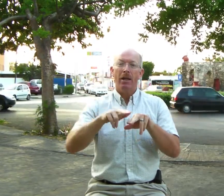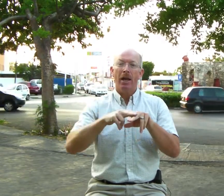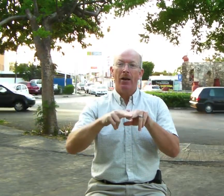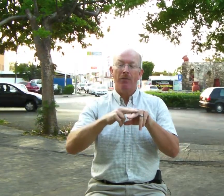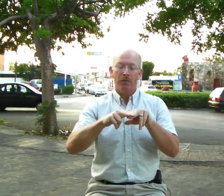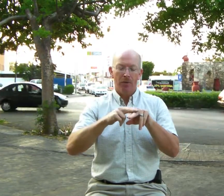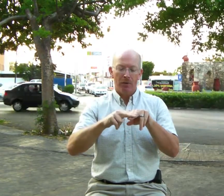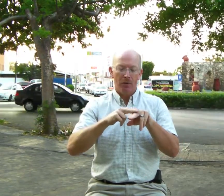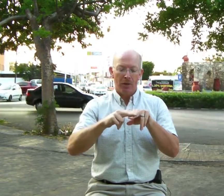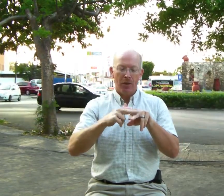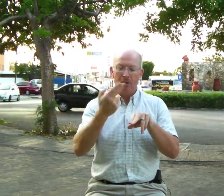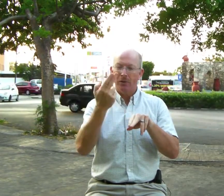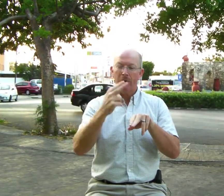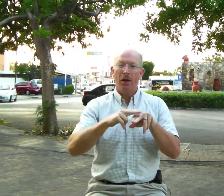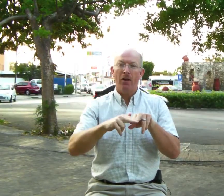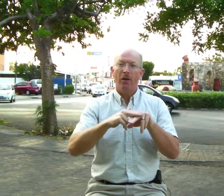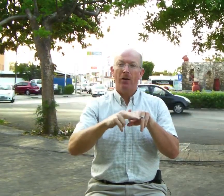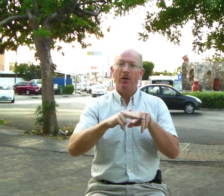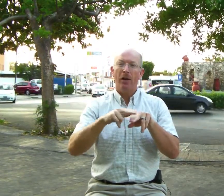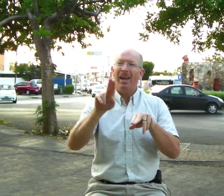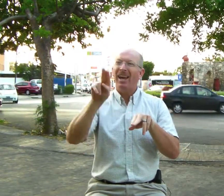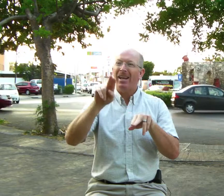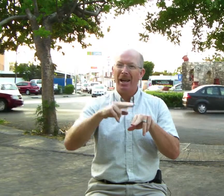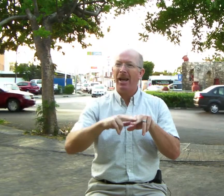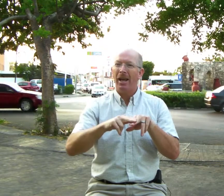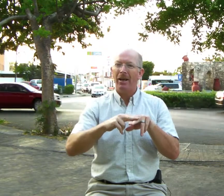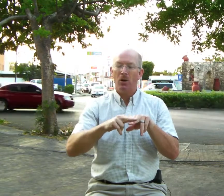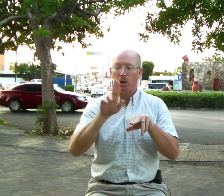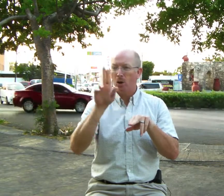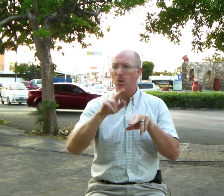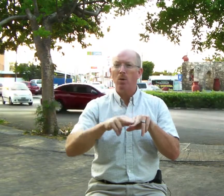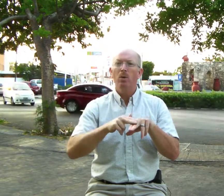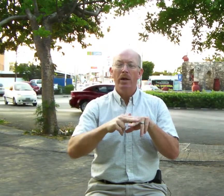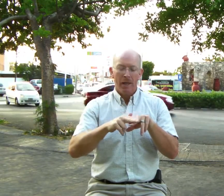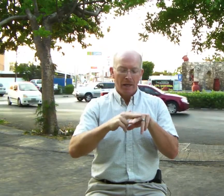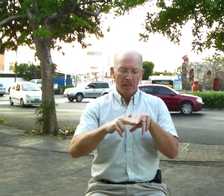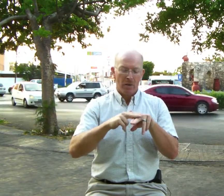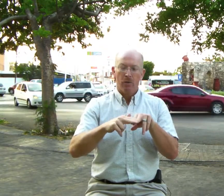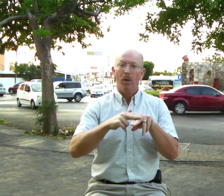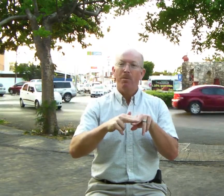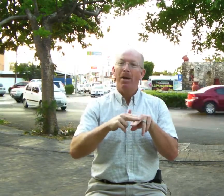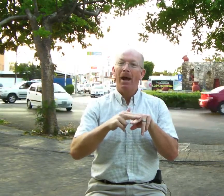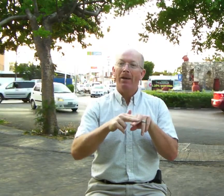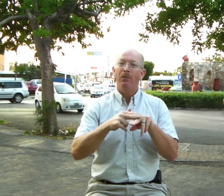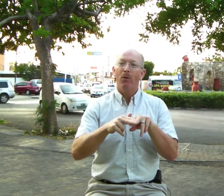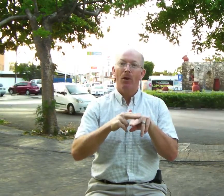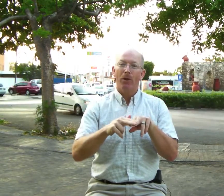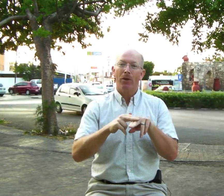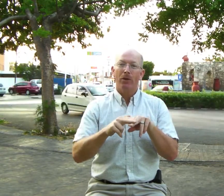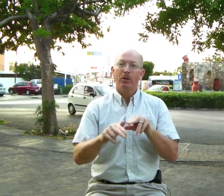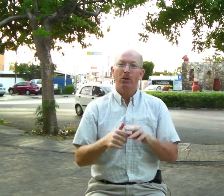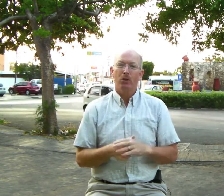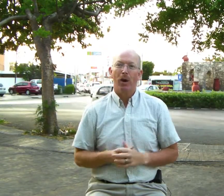other N hand, or U, is going to rub back and forth. Train.